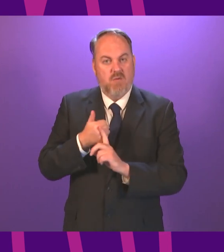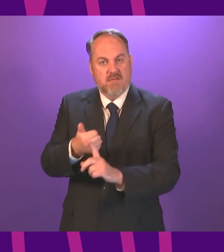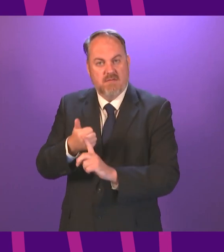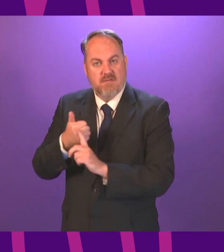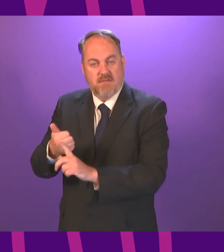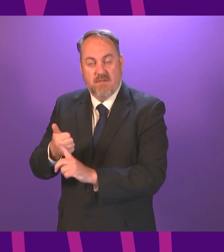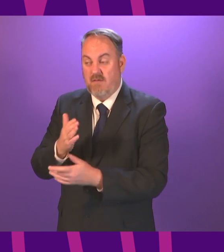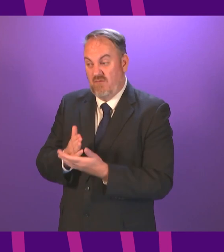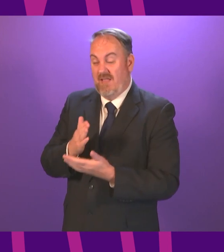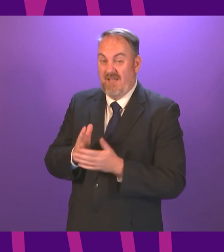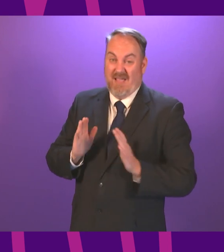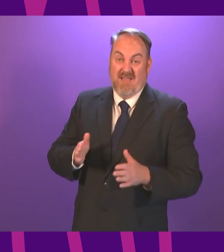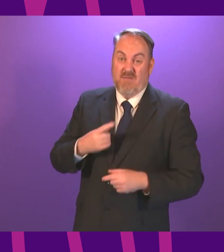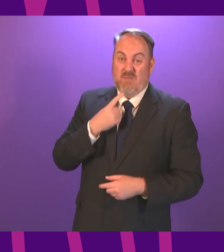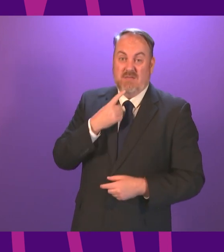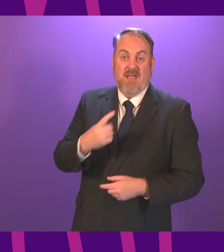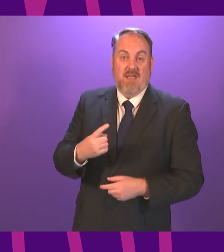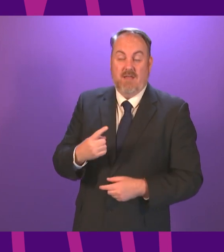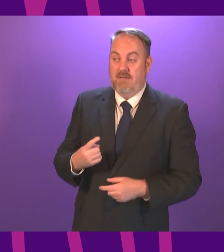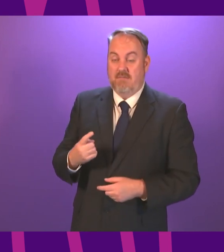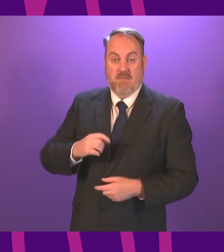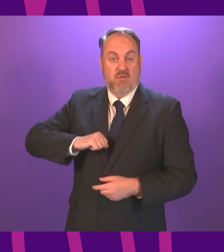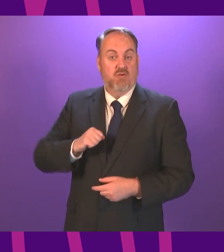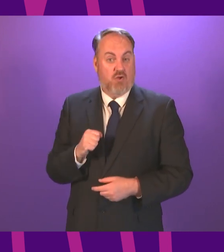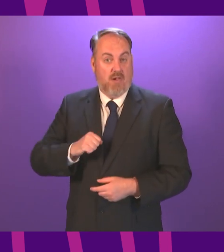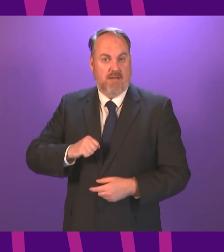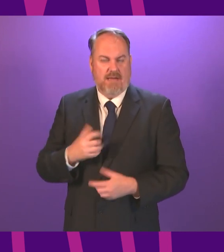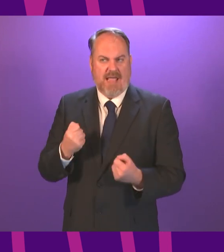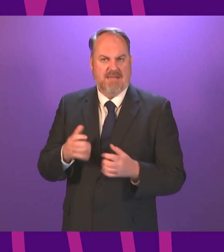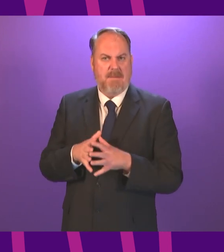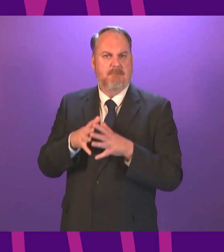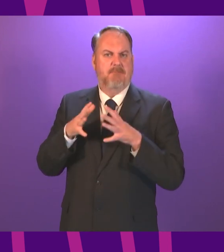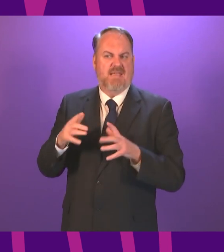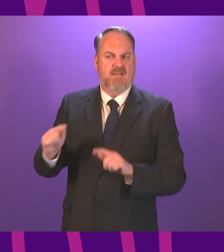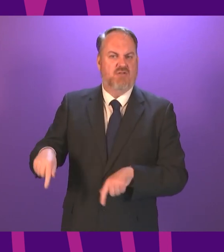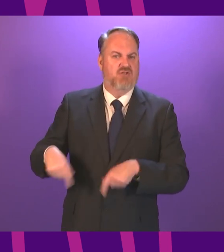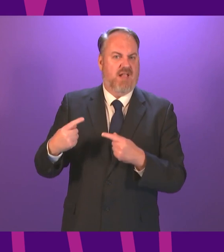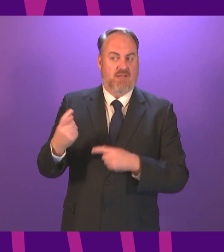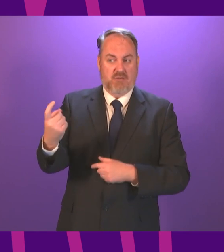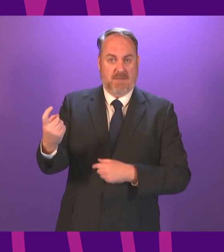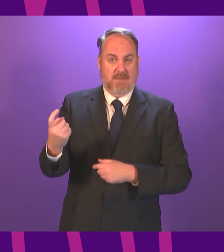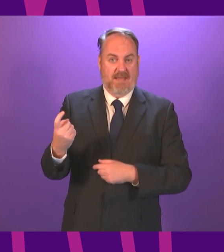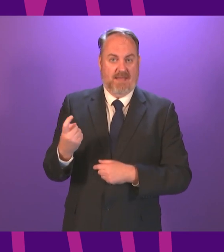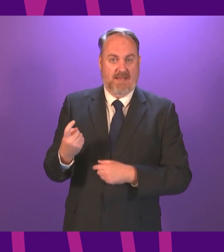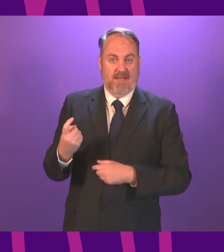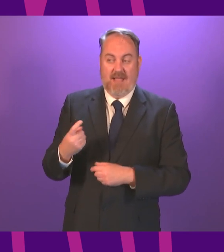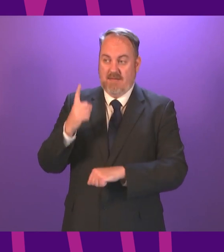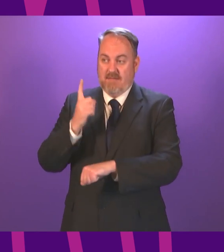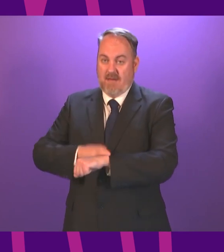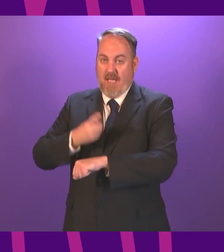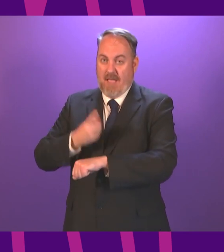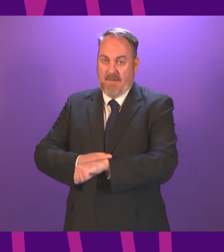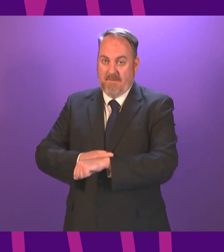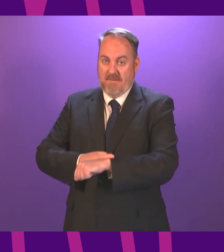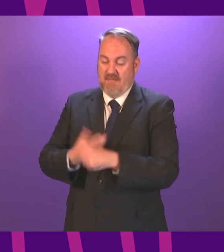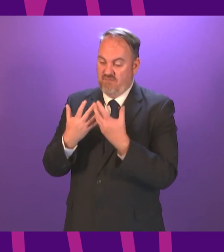in summing up as a nation we have a significant challenge ahead of us and time is quickly running